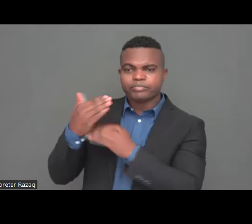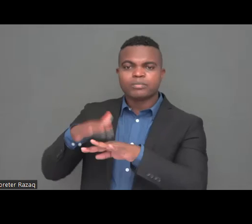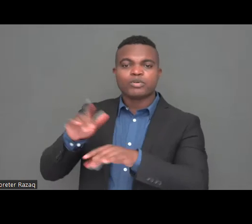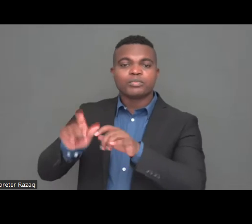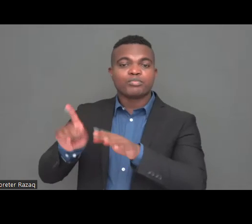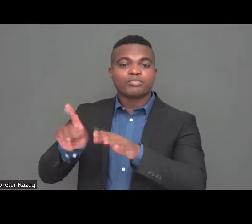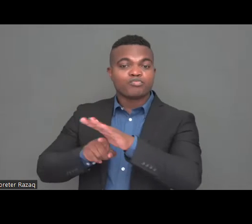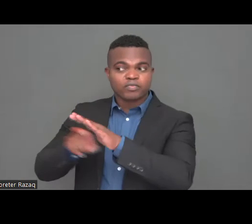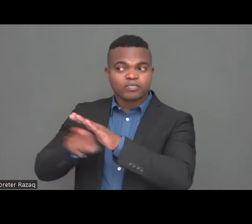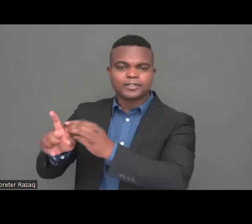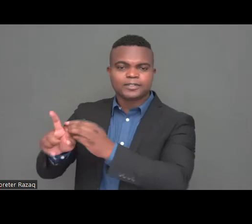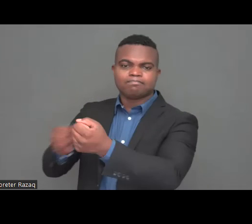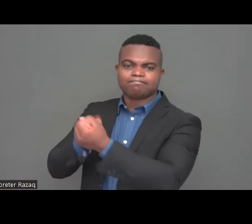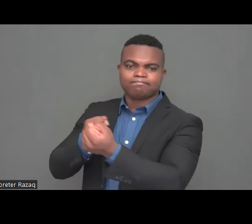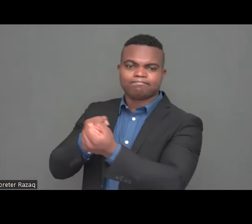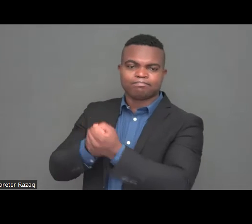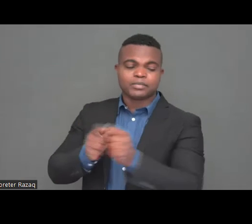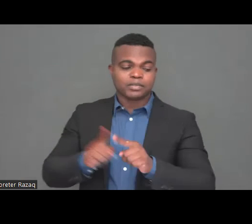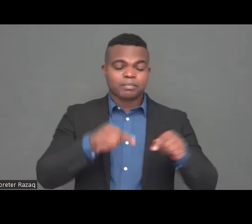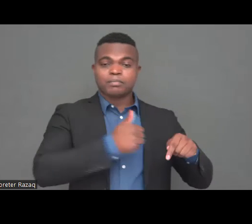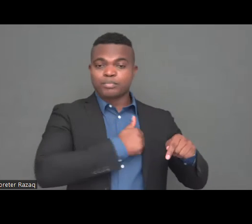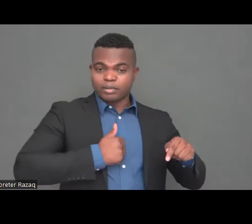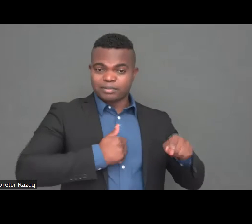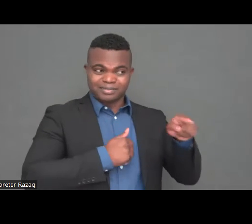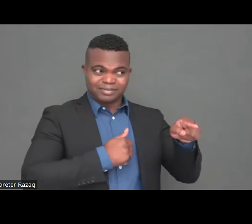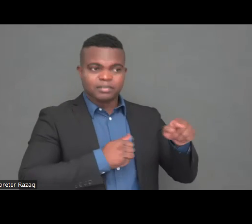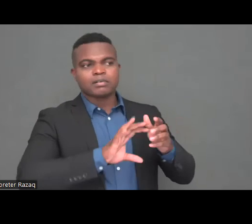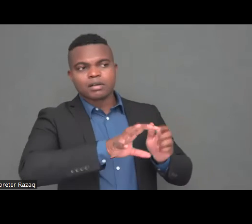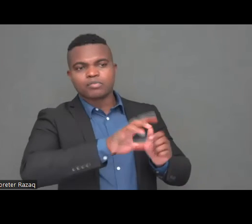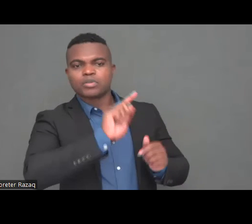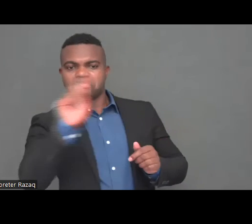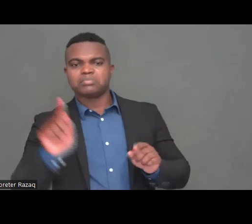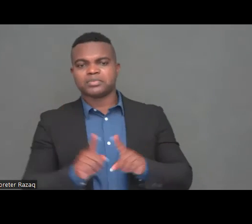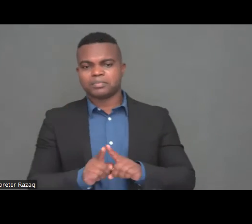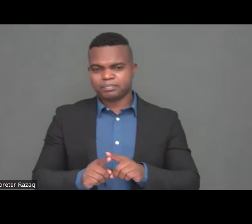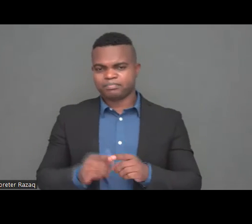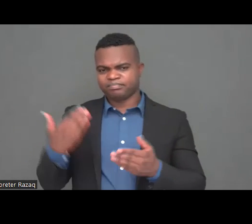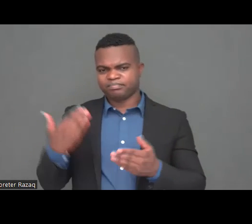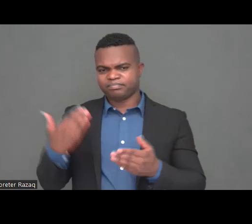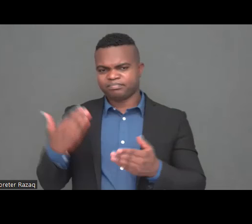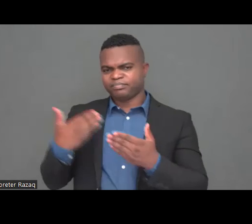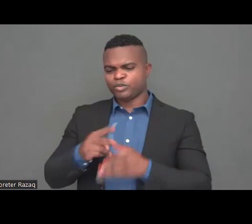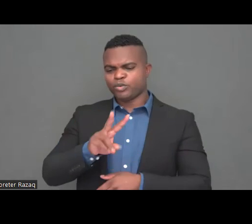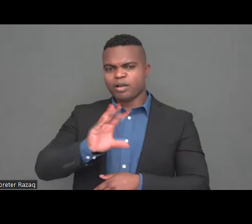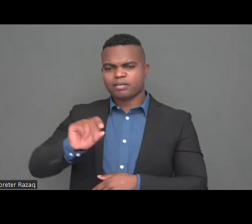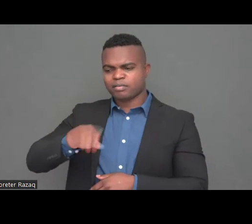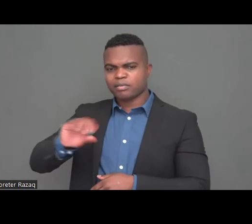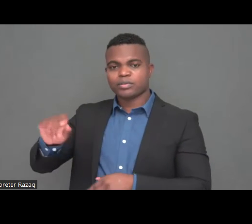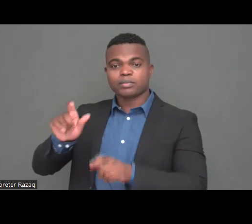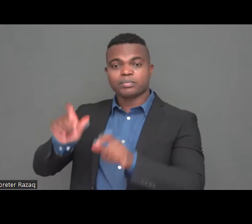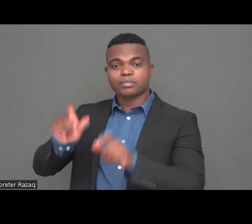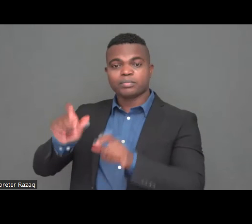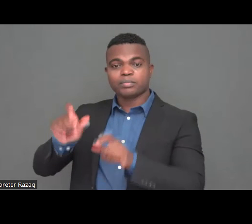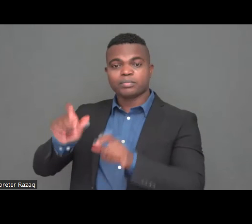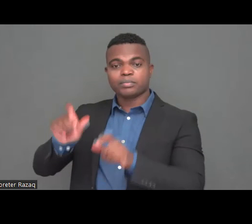families cannot leave their homes to protect themselves from war there are 30,000 people with intellectual